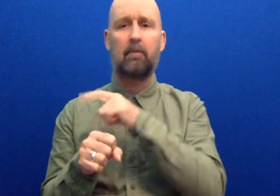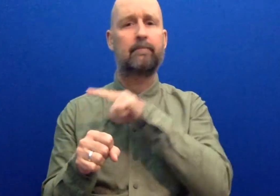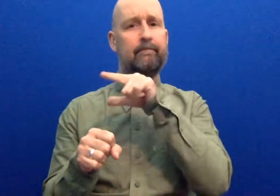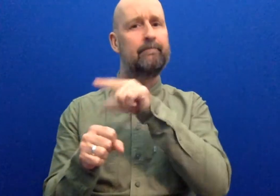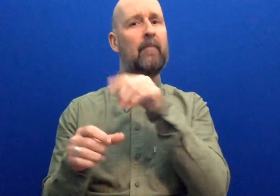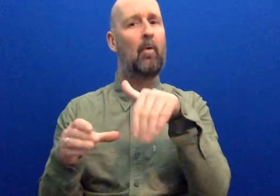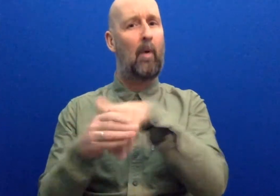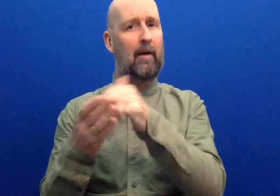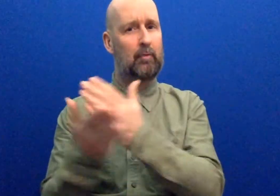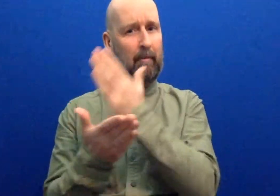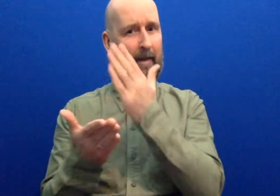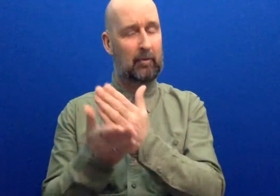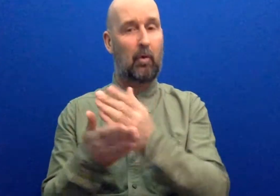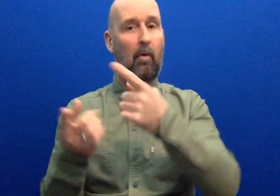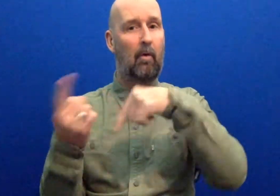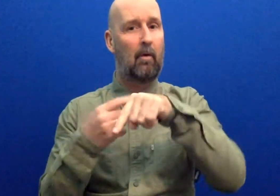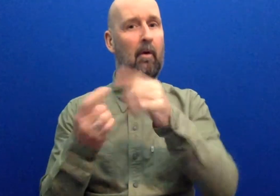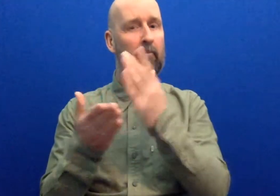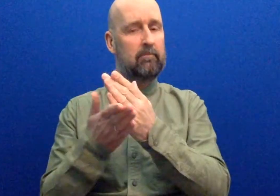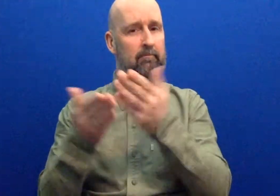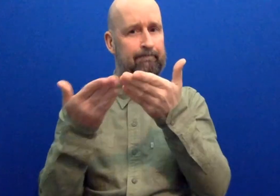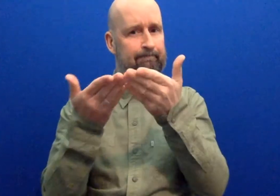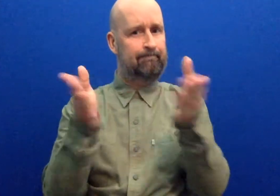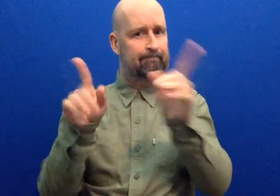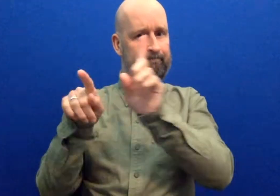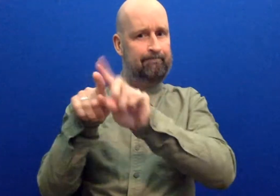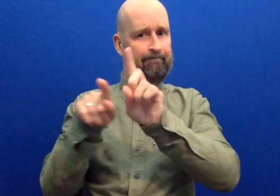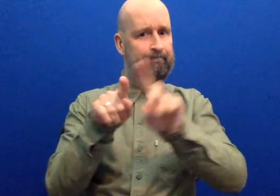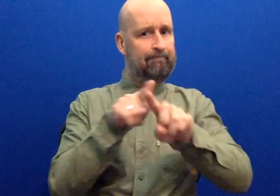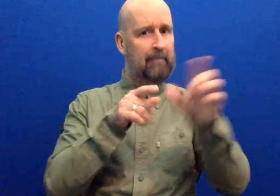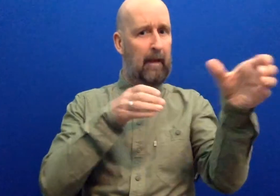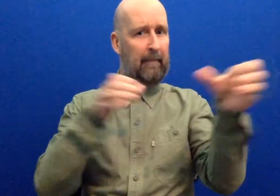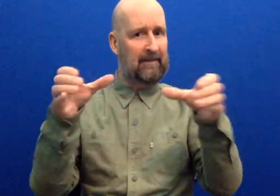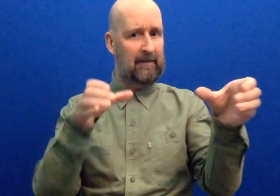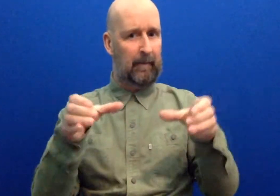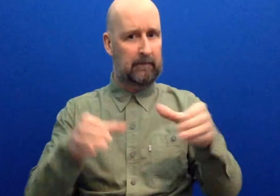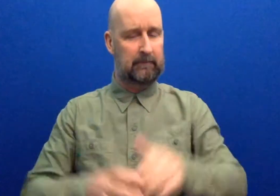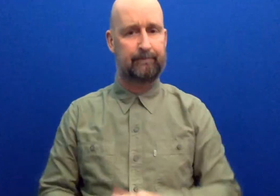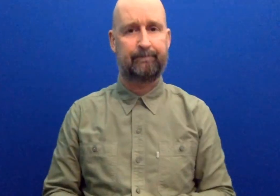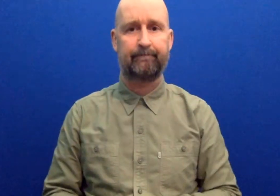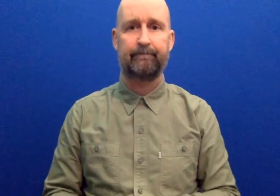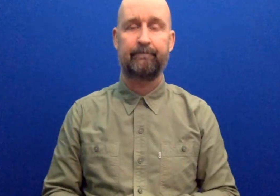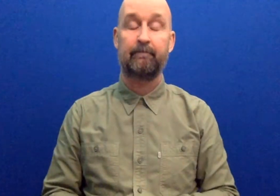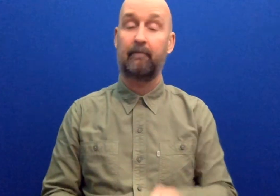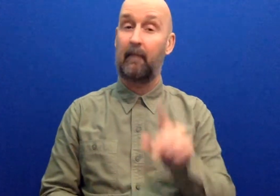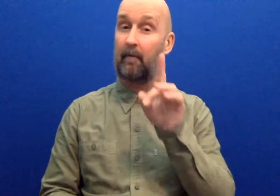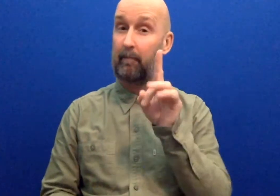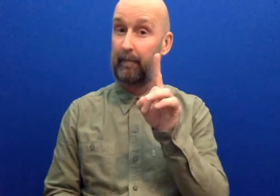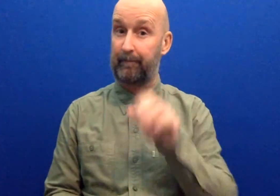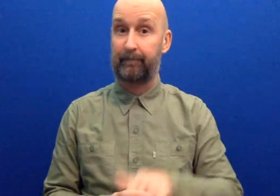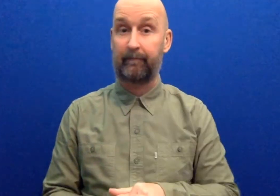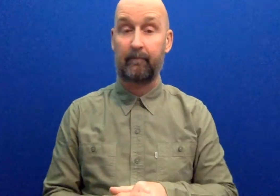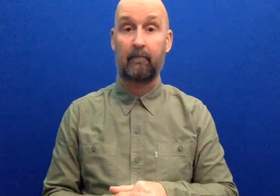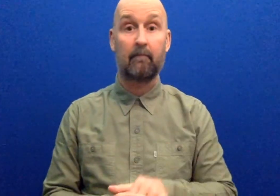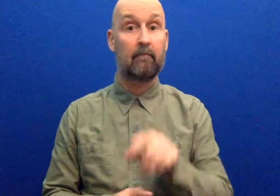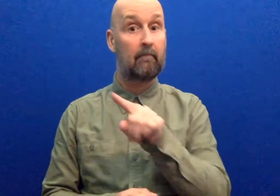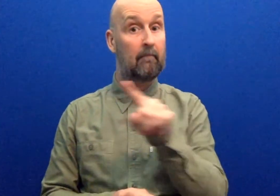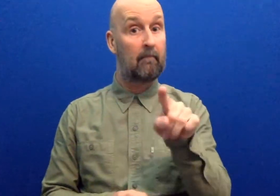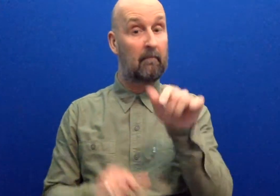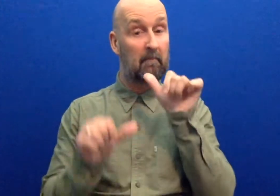making sure that we have a cross-section of participants. However, if you would prefer not to answer